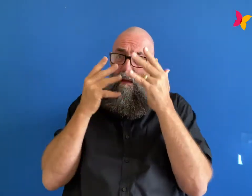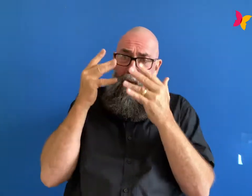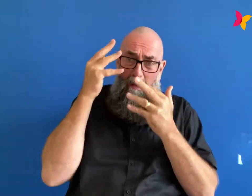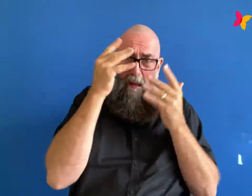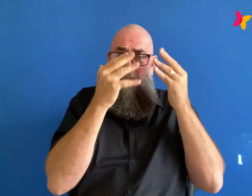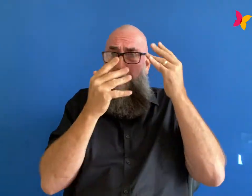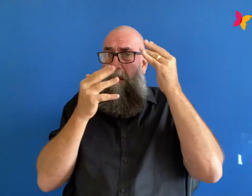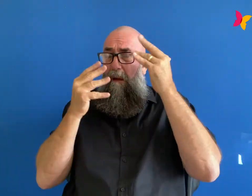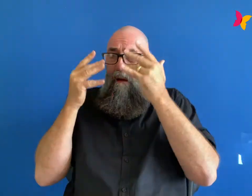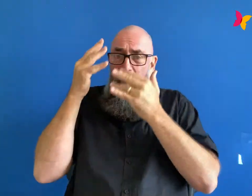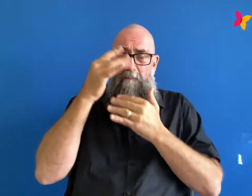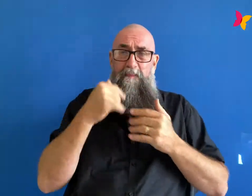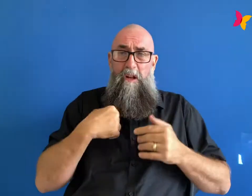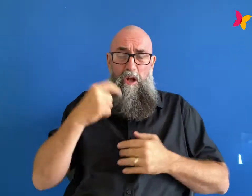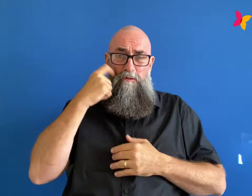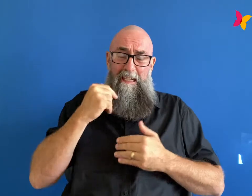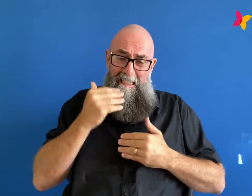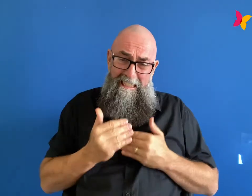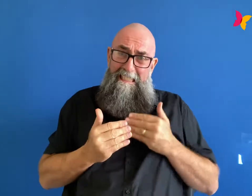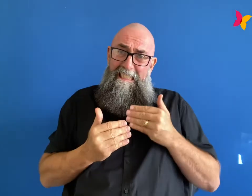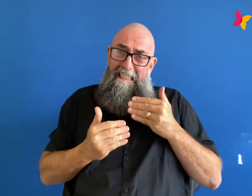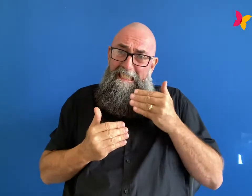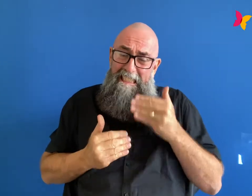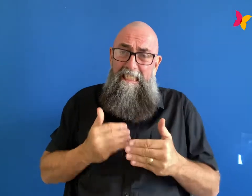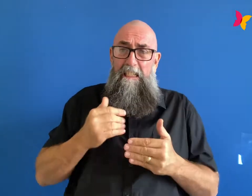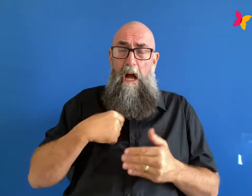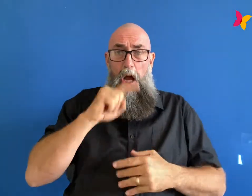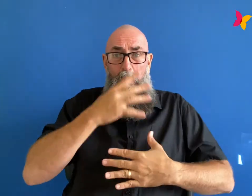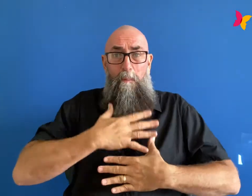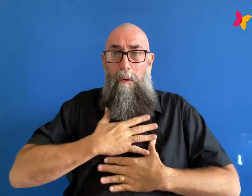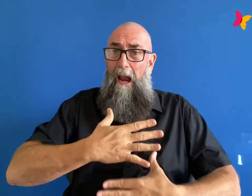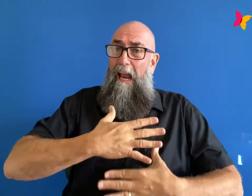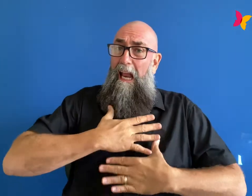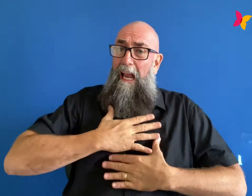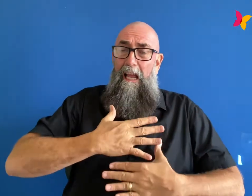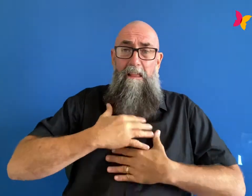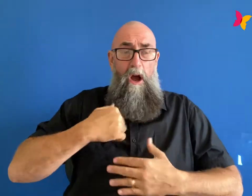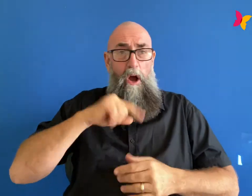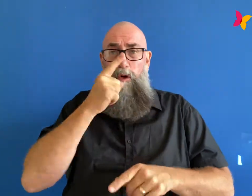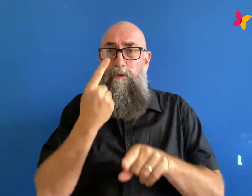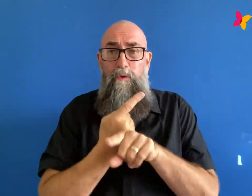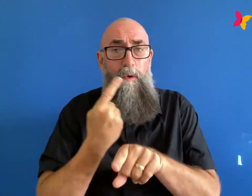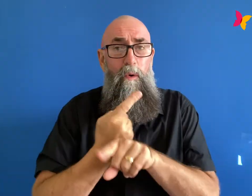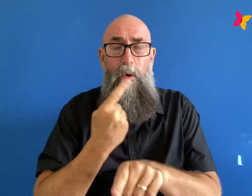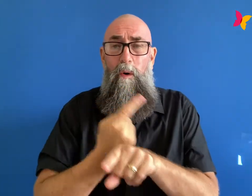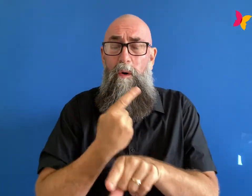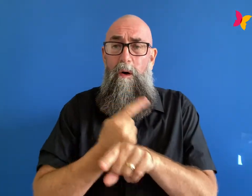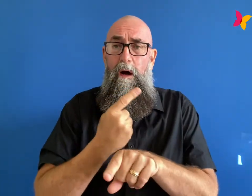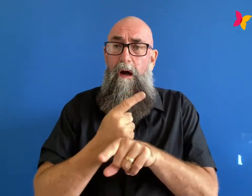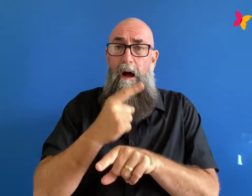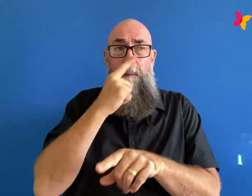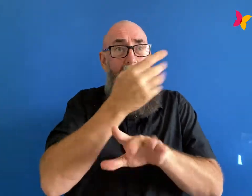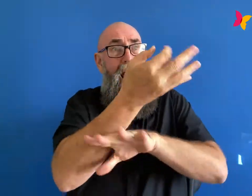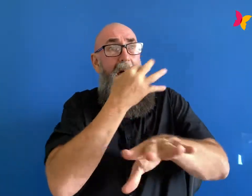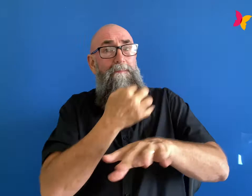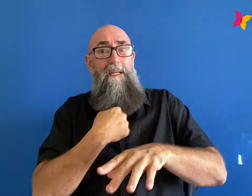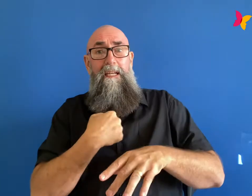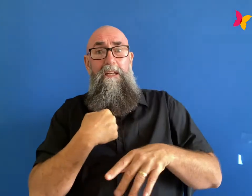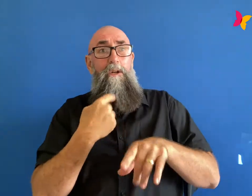through each moment feeling like i couldn't breathe and i couldn't talk like if i was asked a question i wouldn't be able to make words come out of my mouth